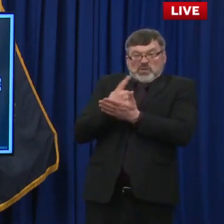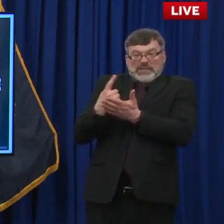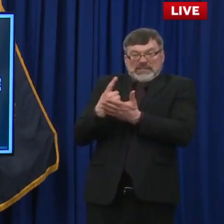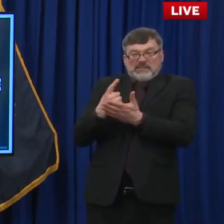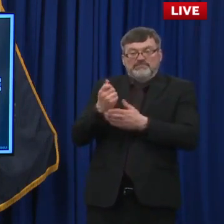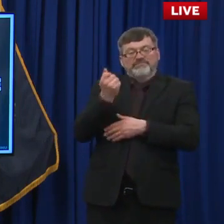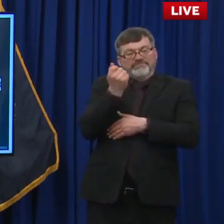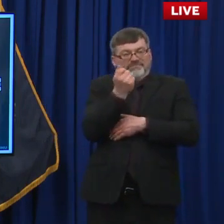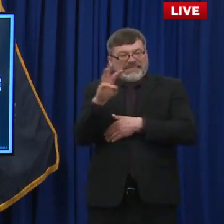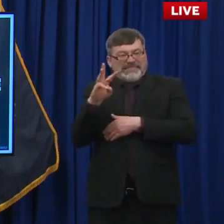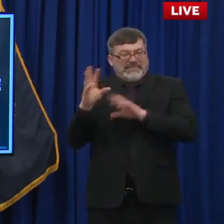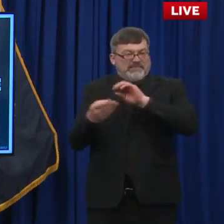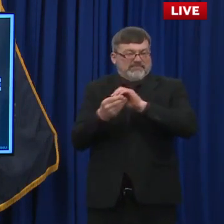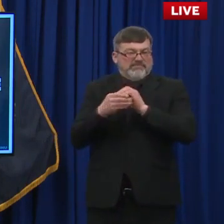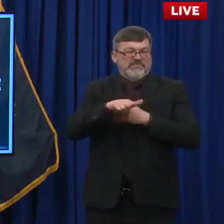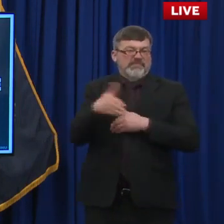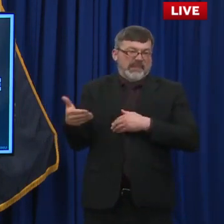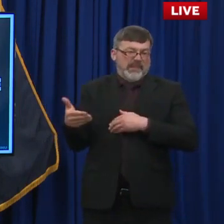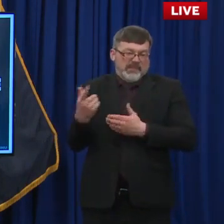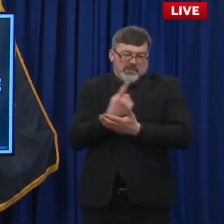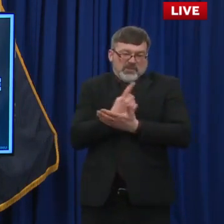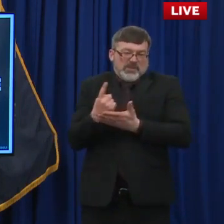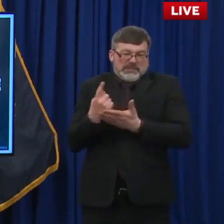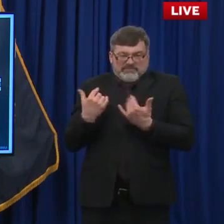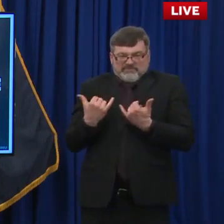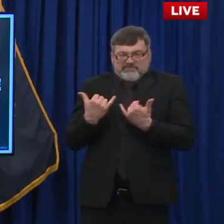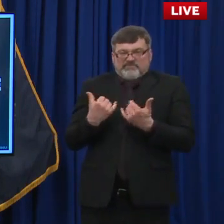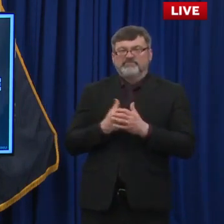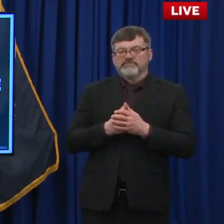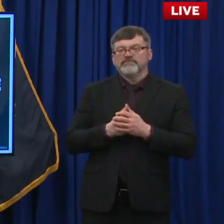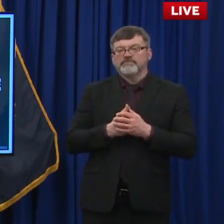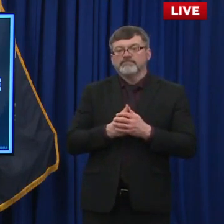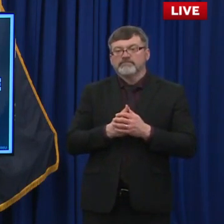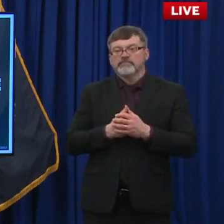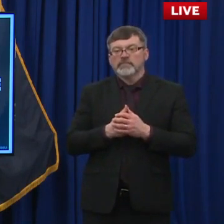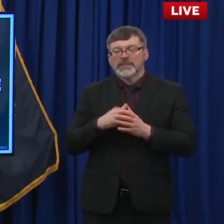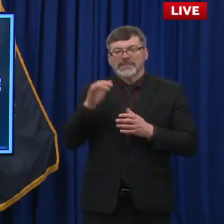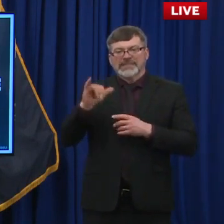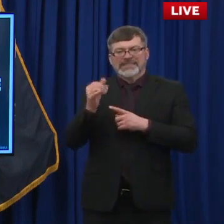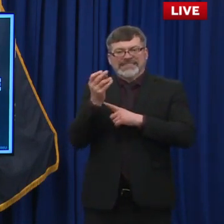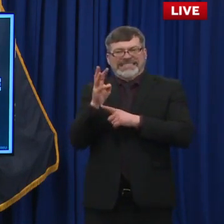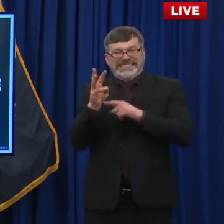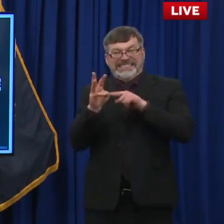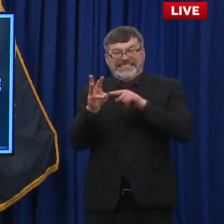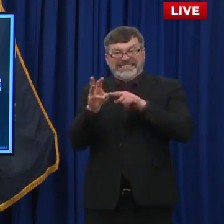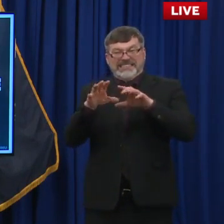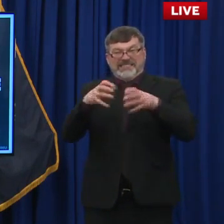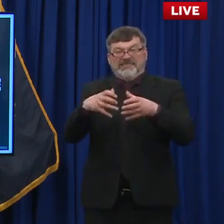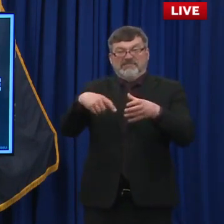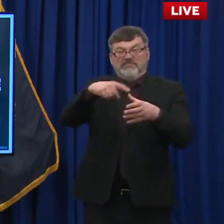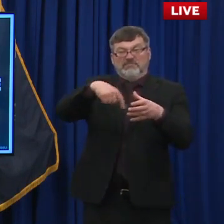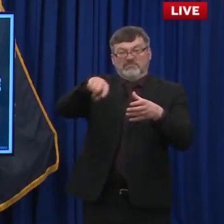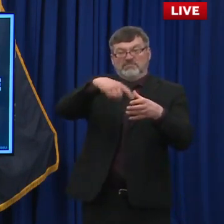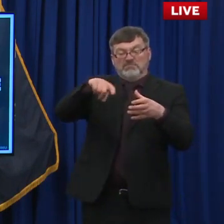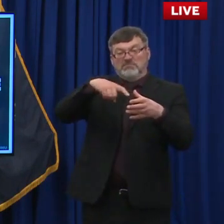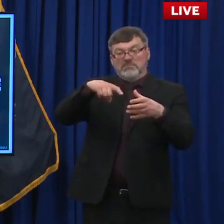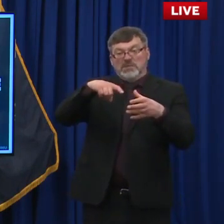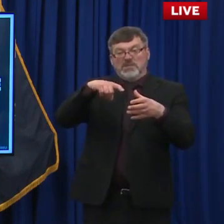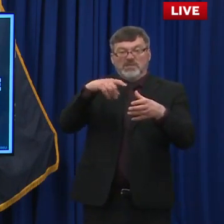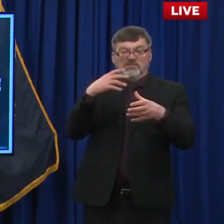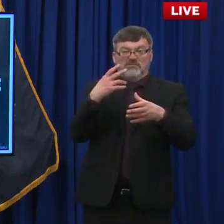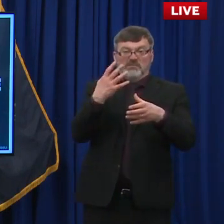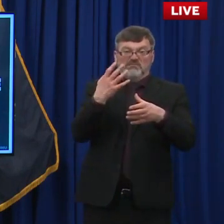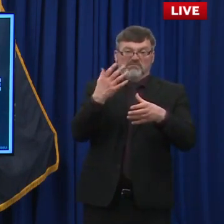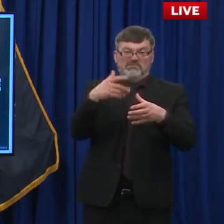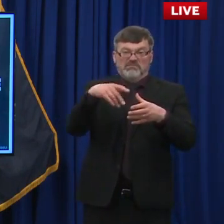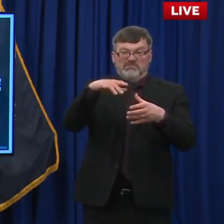Hampshire. Um, I want to, um, note that most of these deaths, the majority of these deaths, about 80% or so, uh, are actually occurring